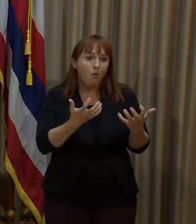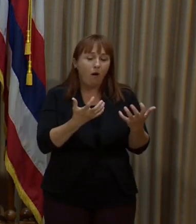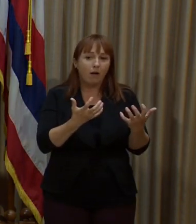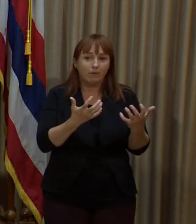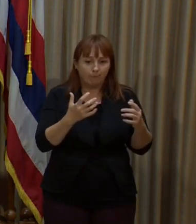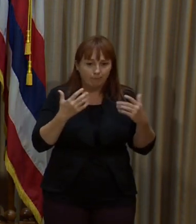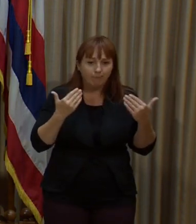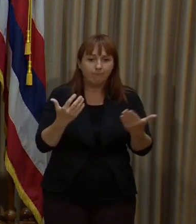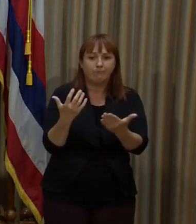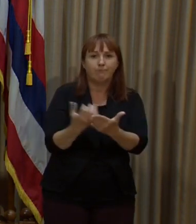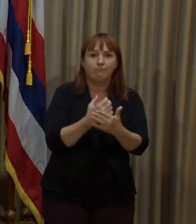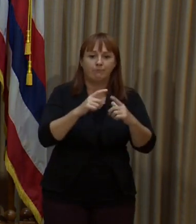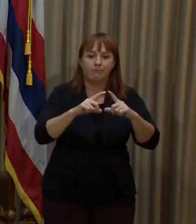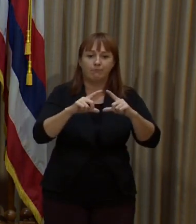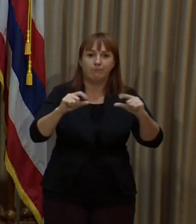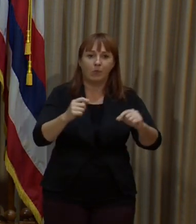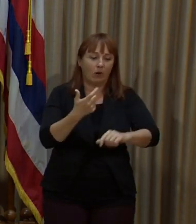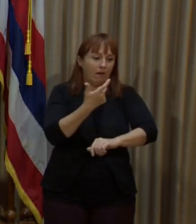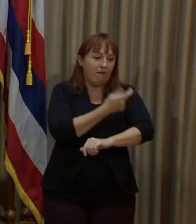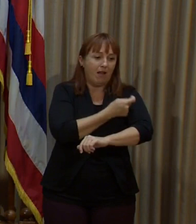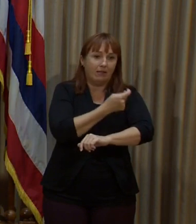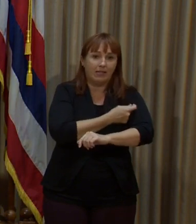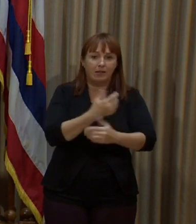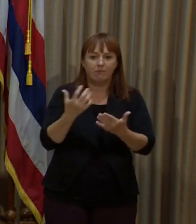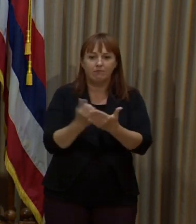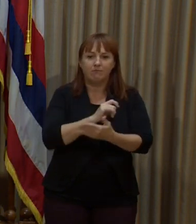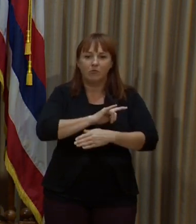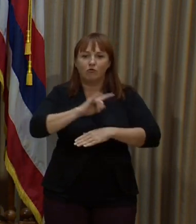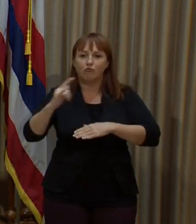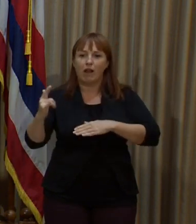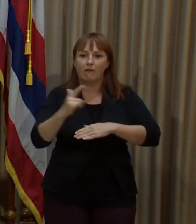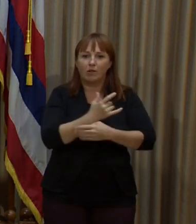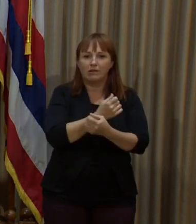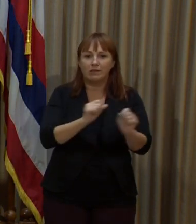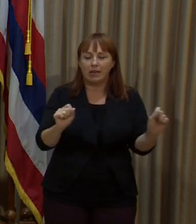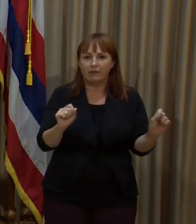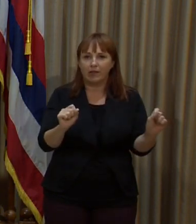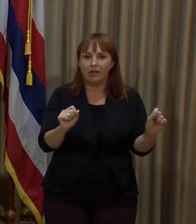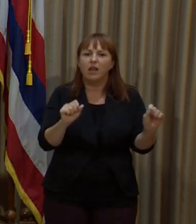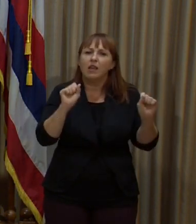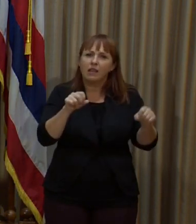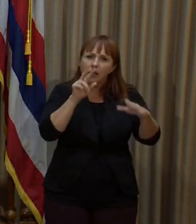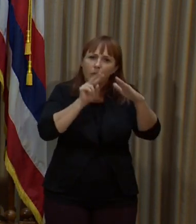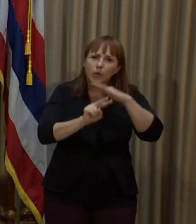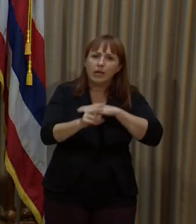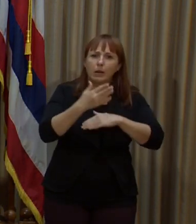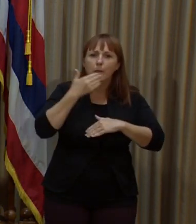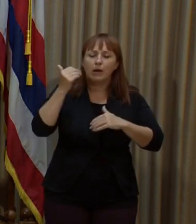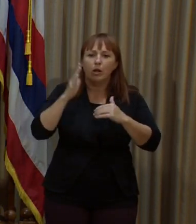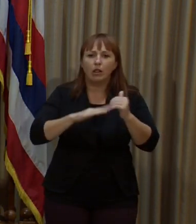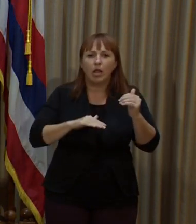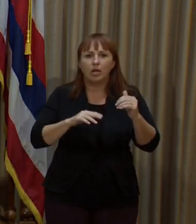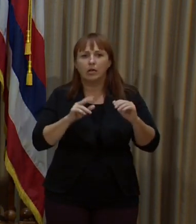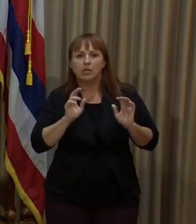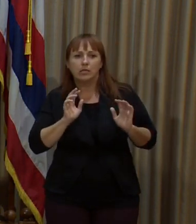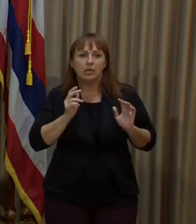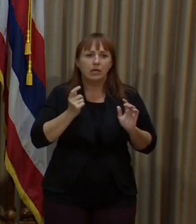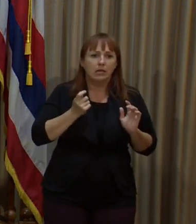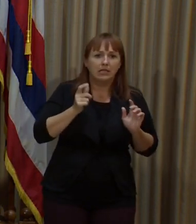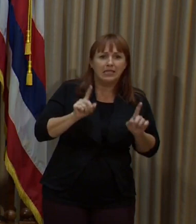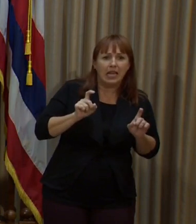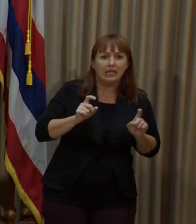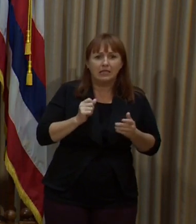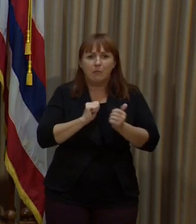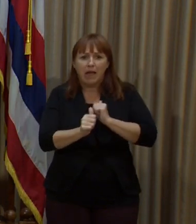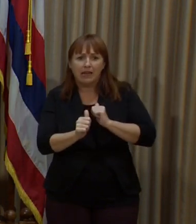vaccination as a means to travel safely because it's a little bit more predictable than having to get the pretest.